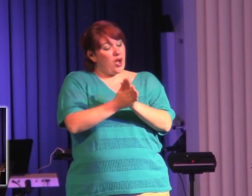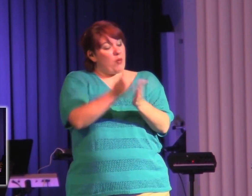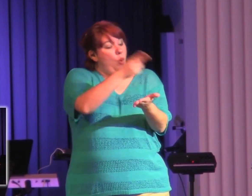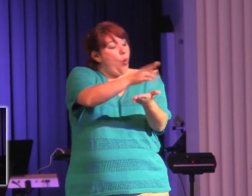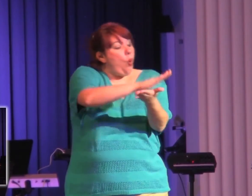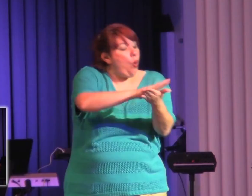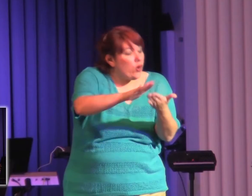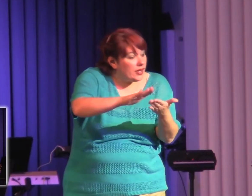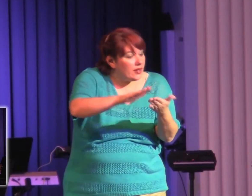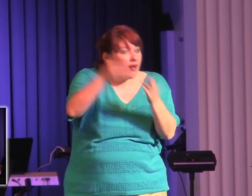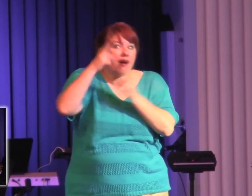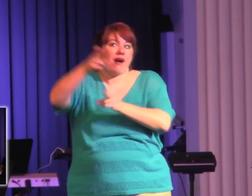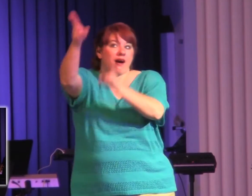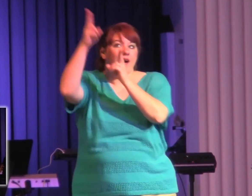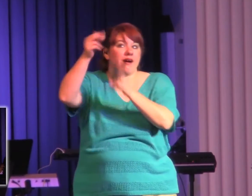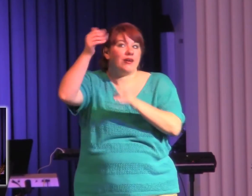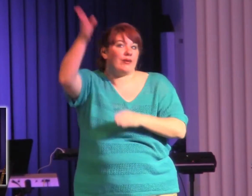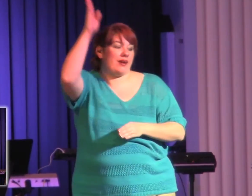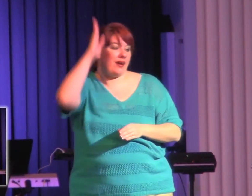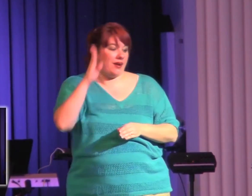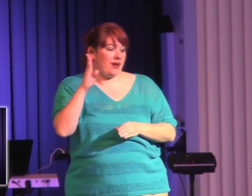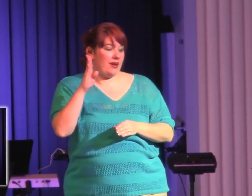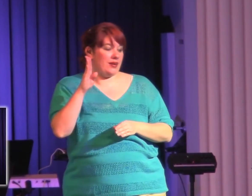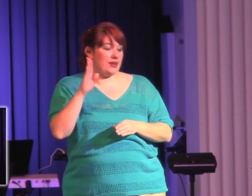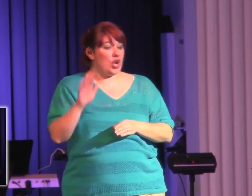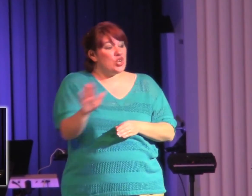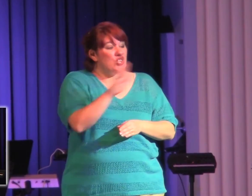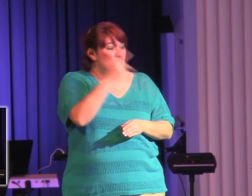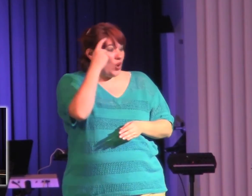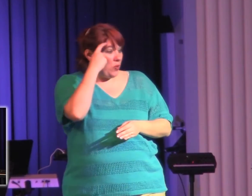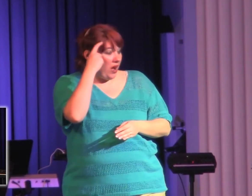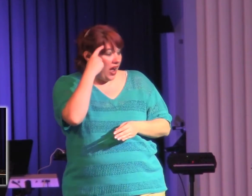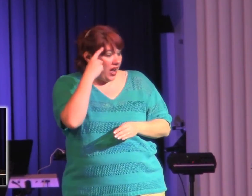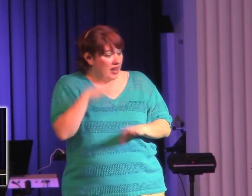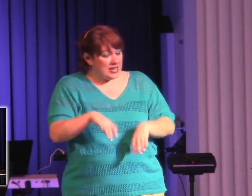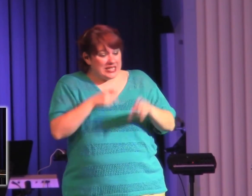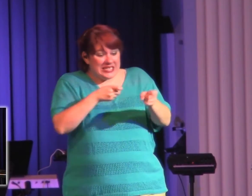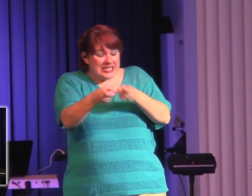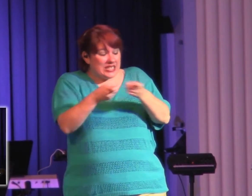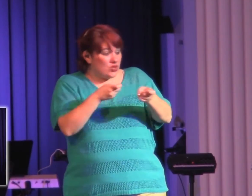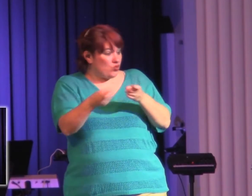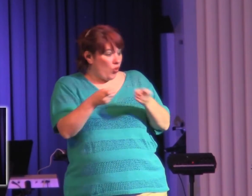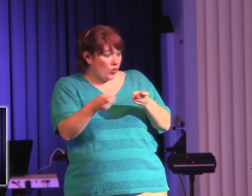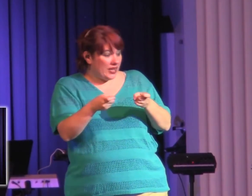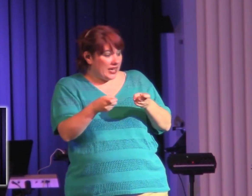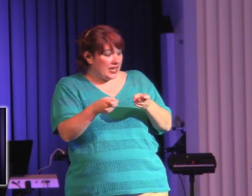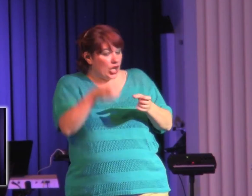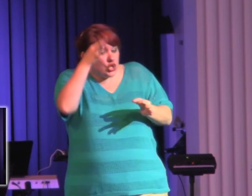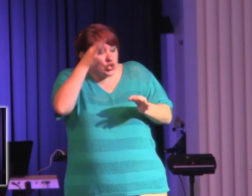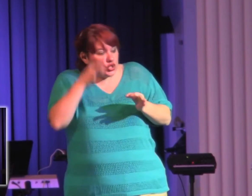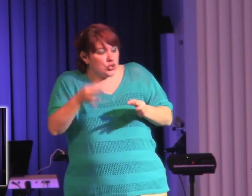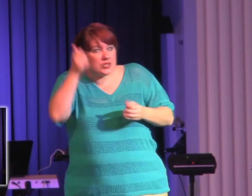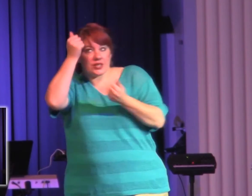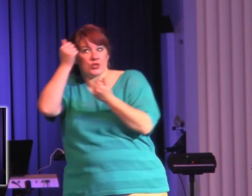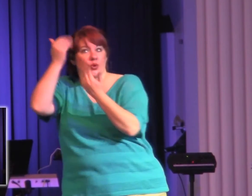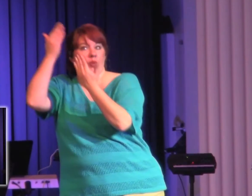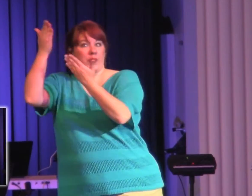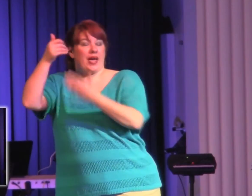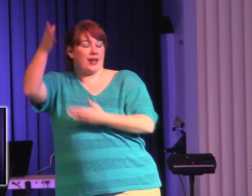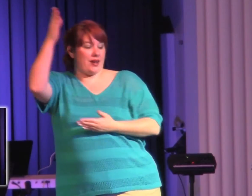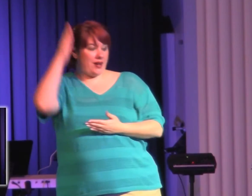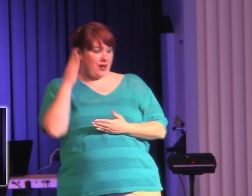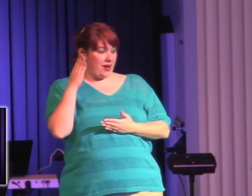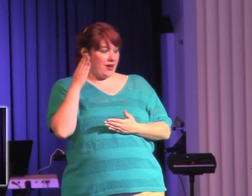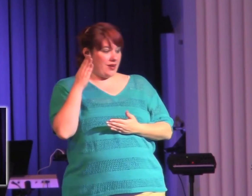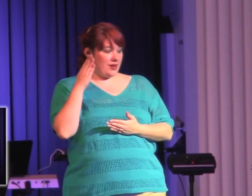your mind, self-control, where your thoughts are going, choosing to be obedient to the things of God, all that